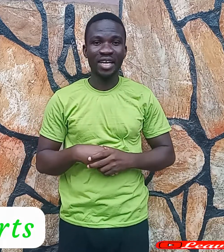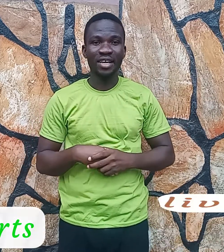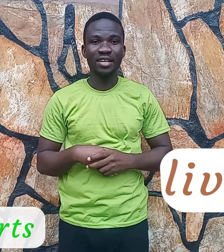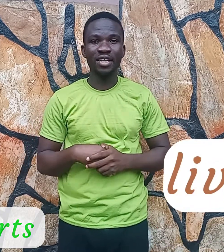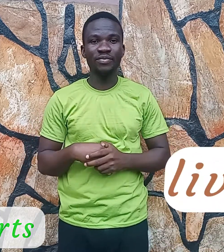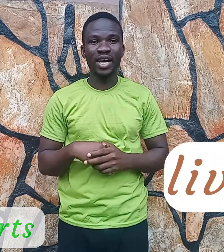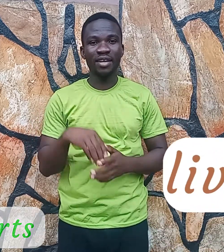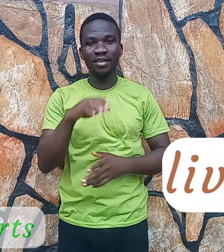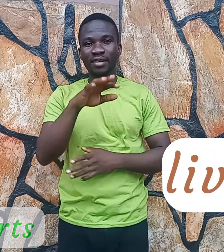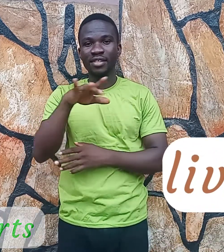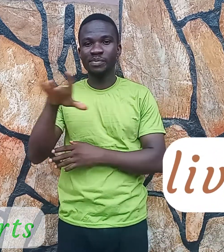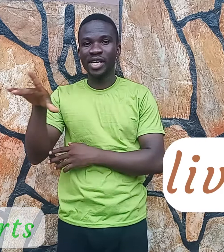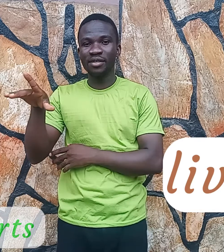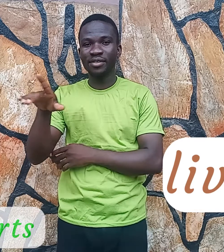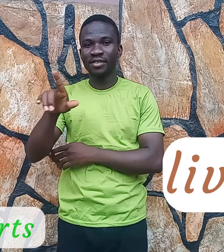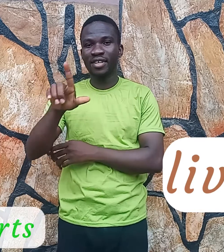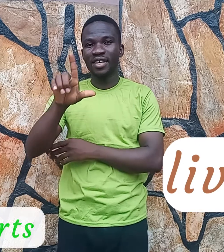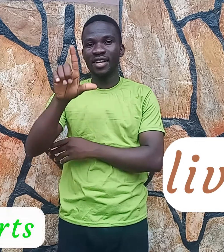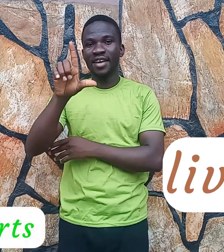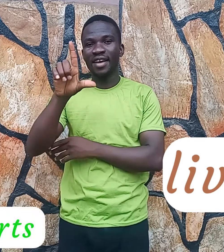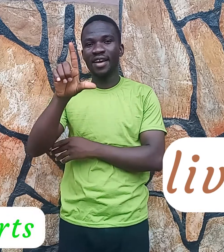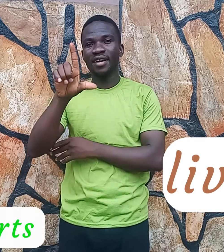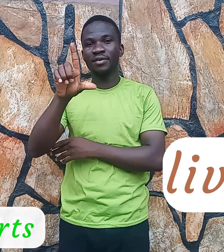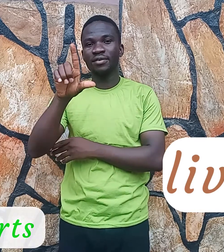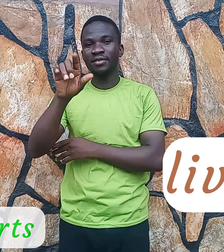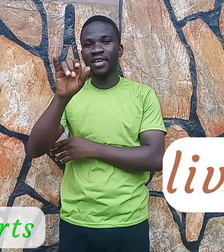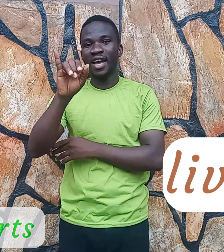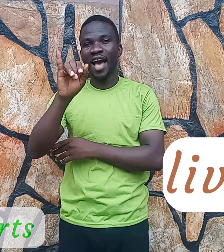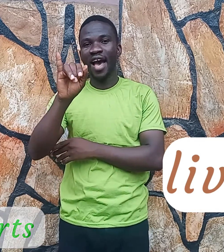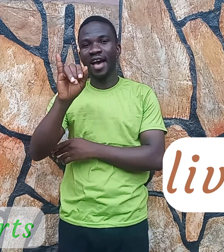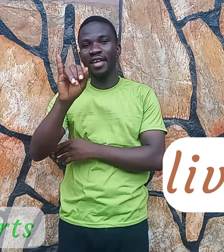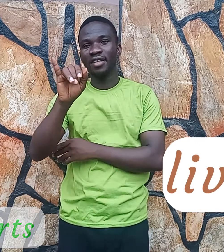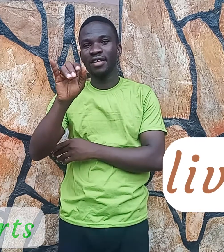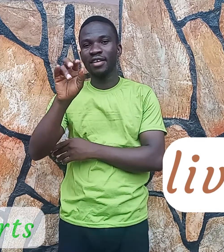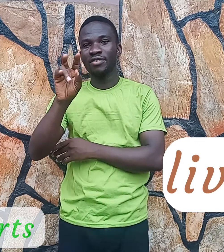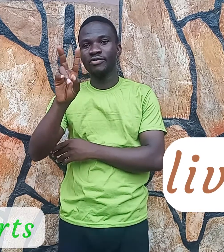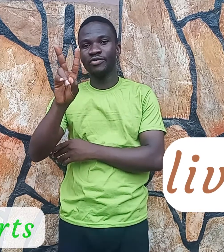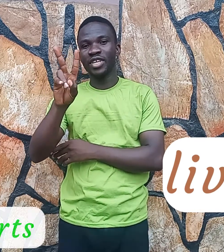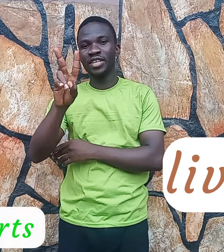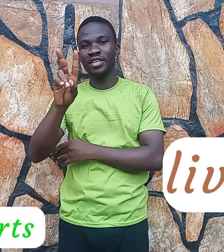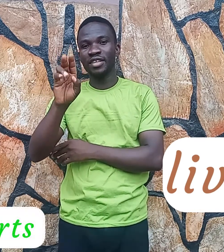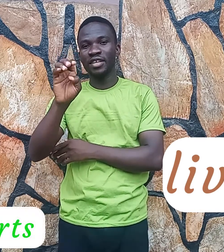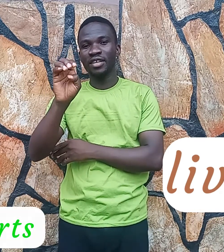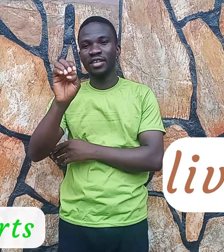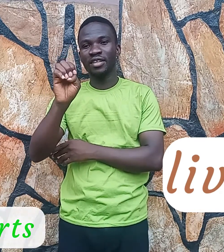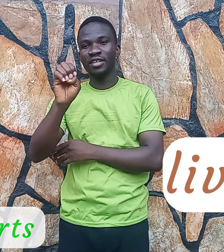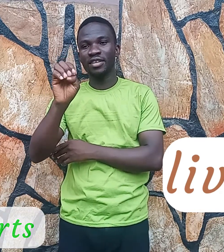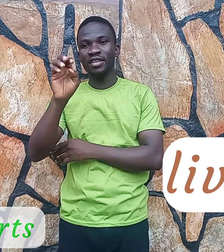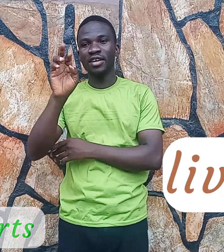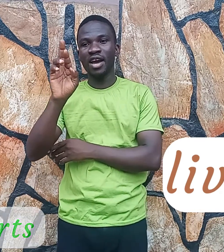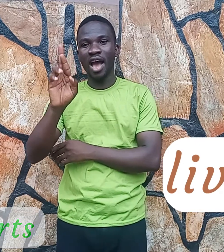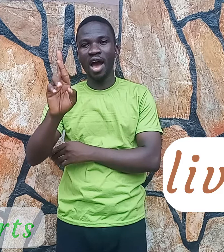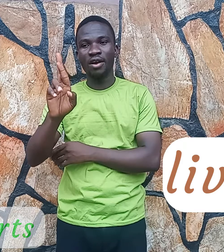Liver. Spells. L. I. E. E. R.